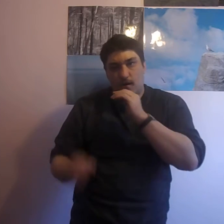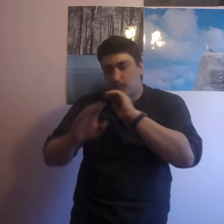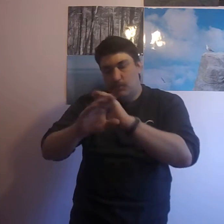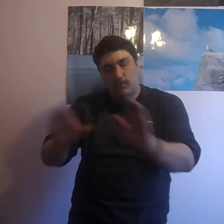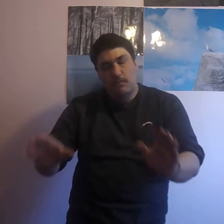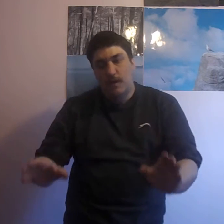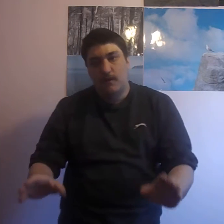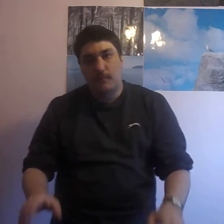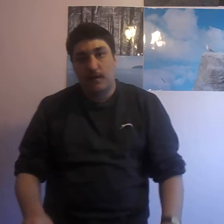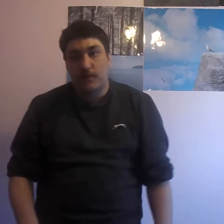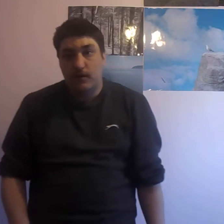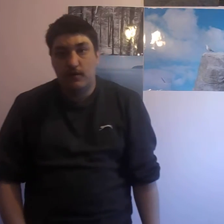Multiplayer, beg your pardon.